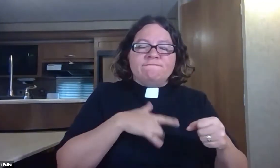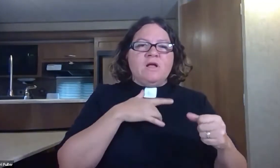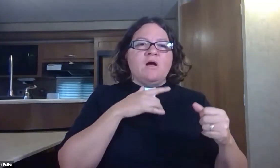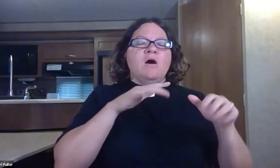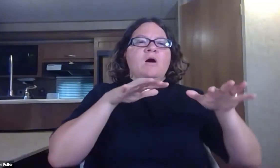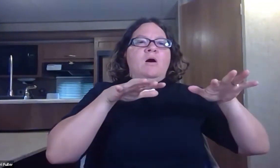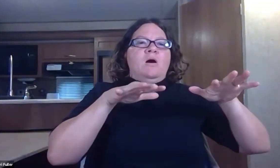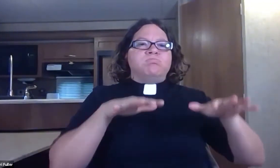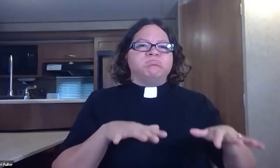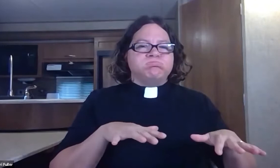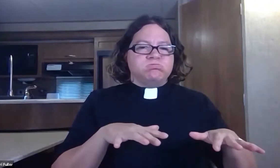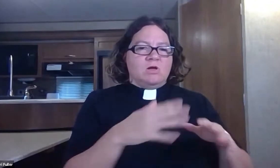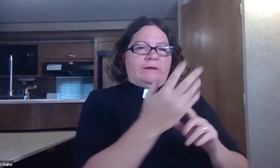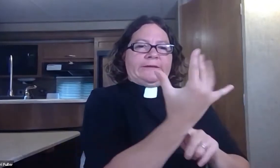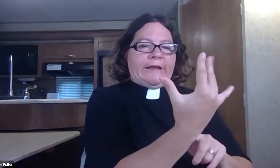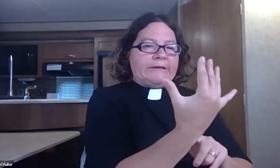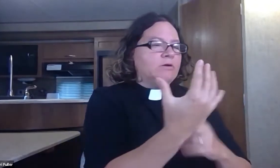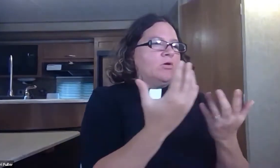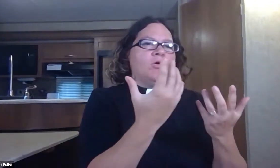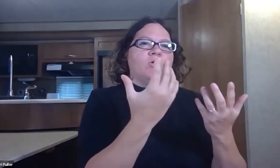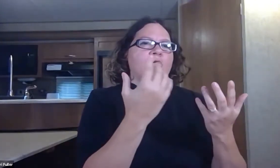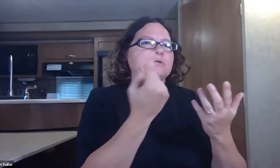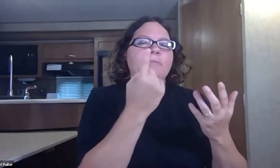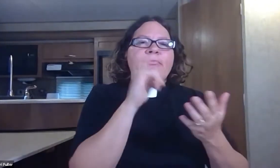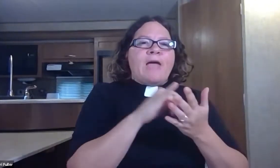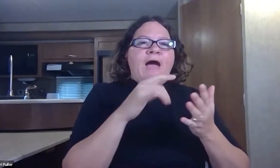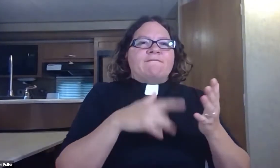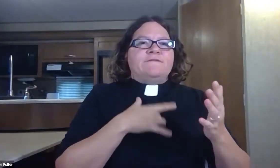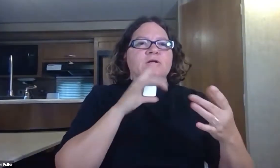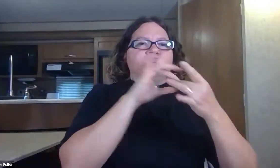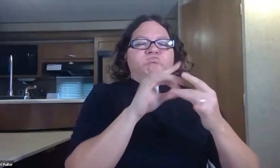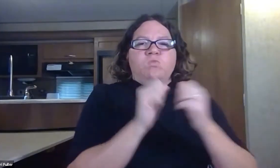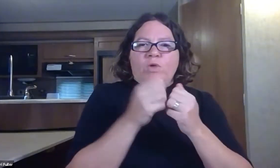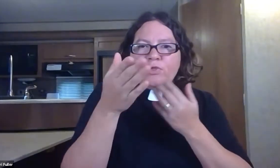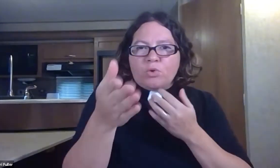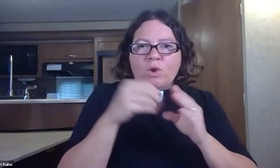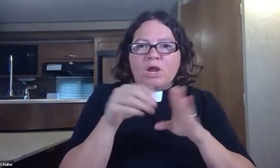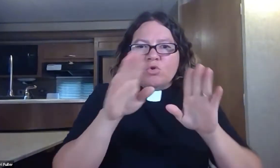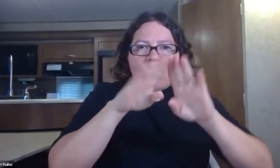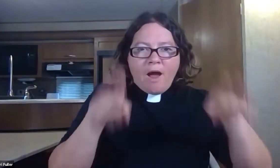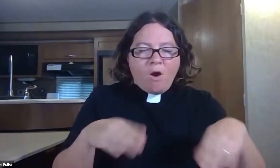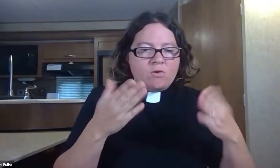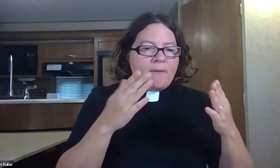And have at least one place that's yours where you can go and feel